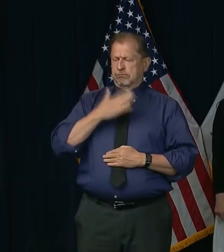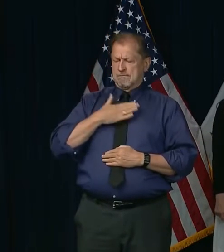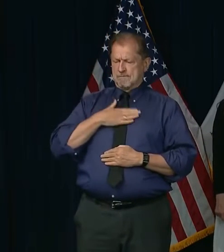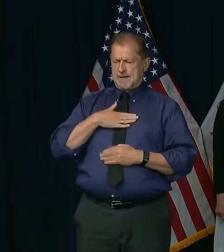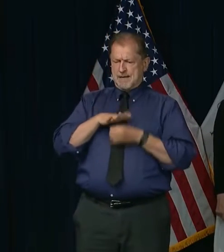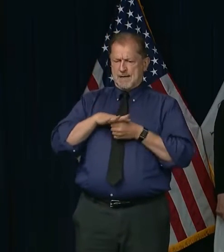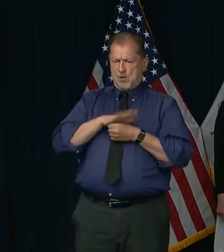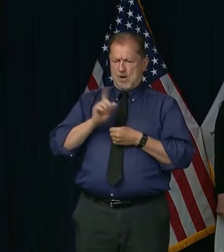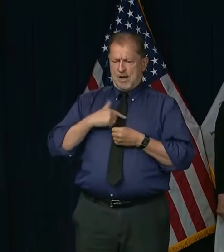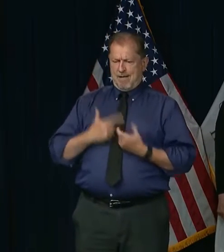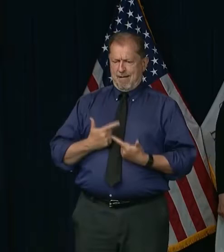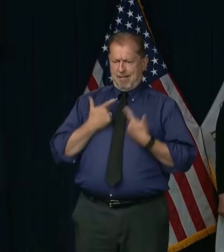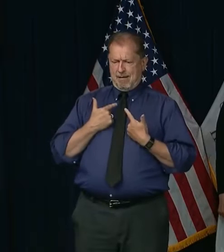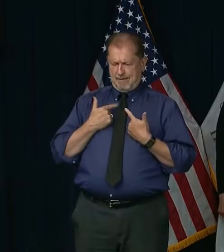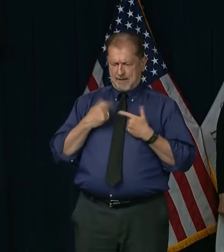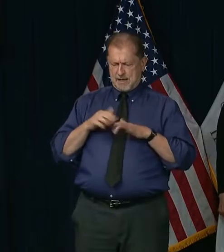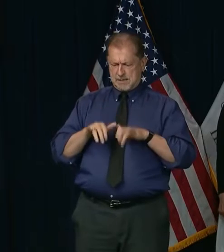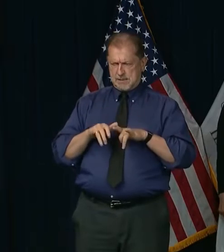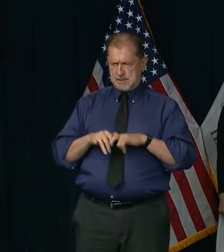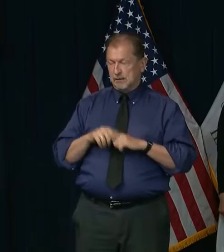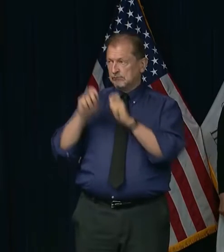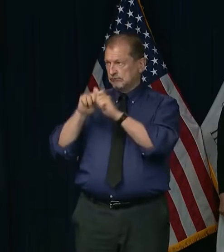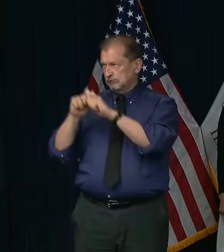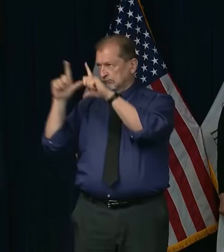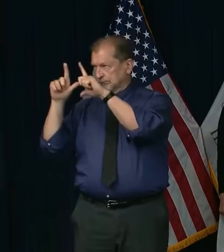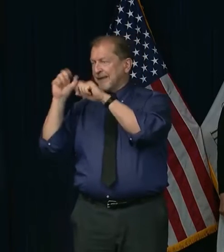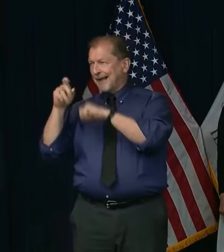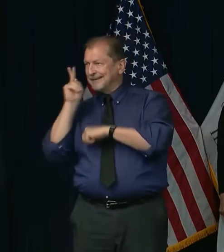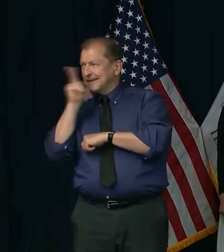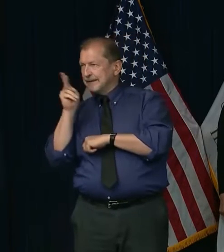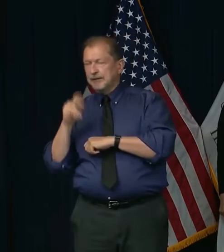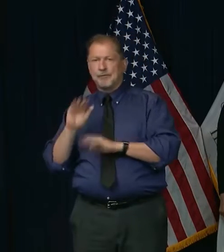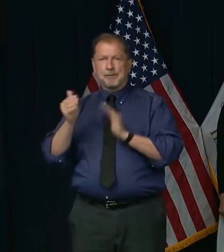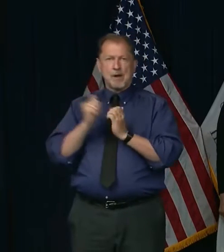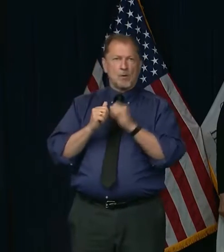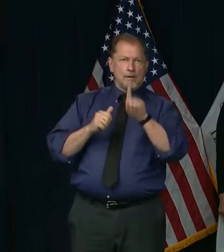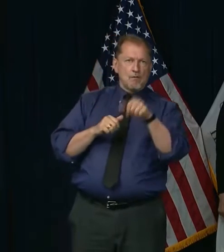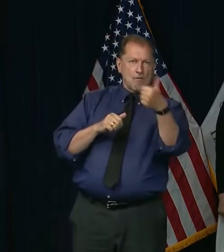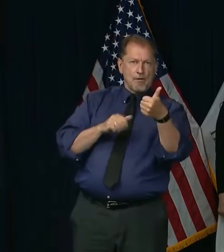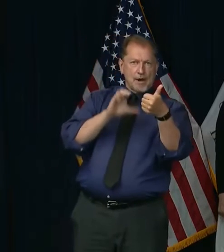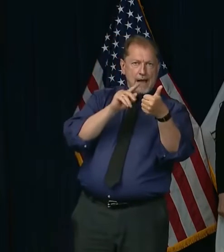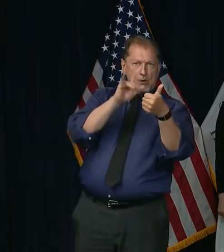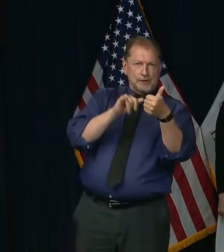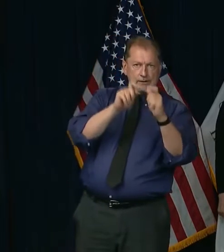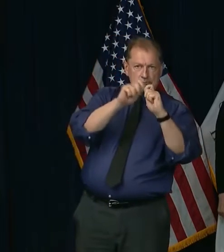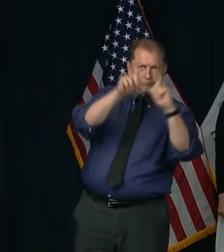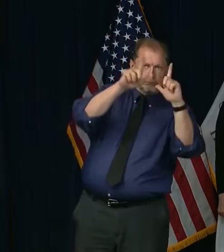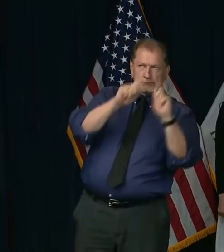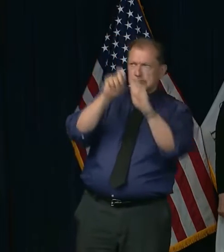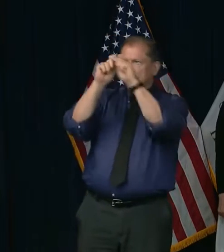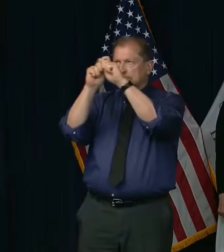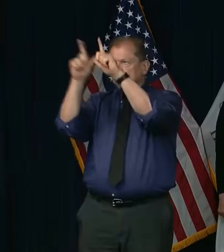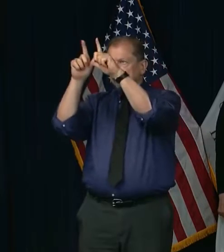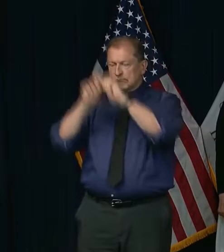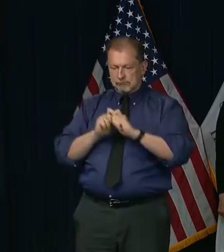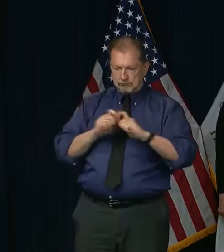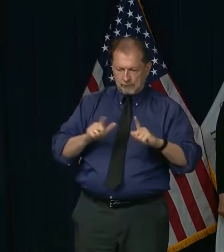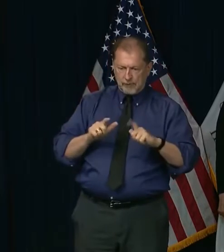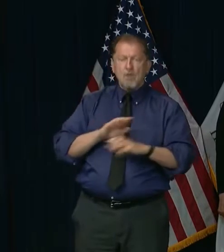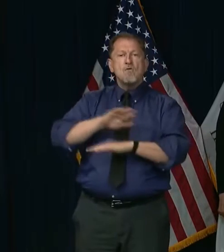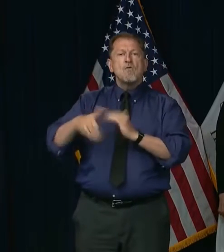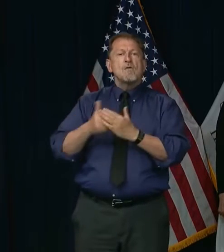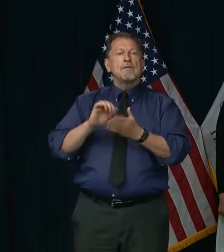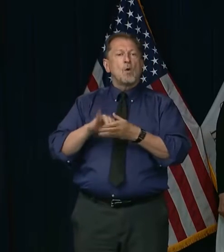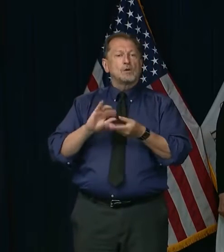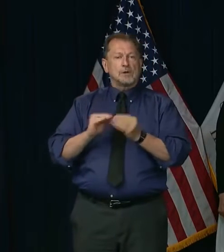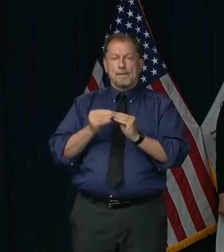cases that are part of a cluster and the amount of testing that's been done in your county are also taken into consideration. All of